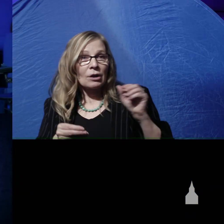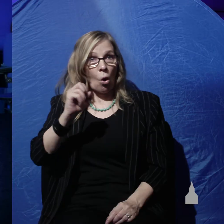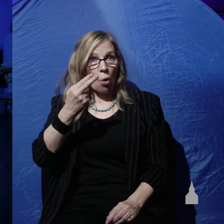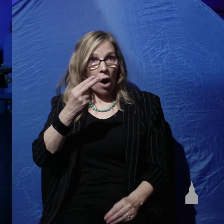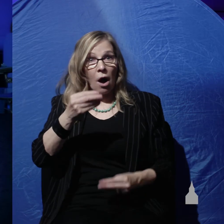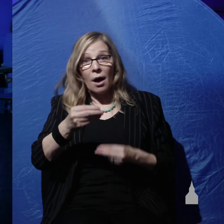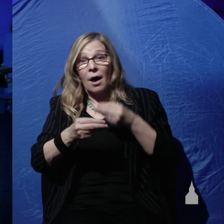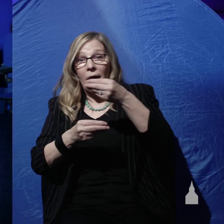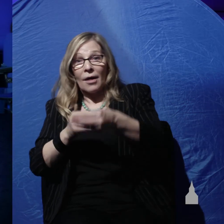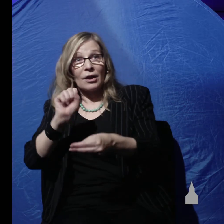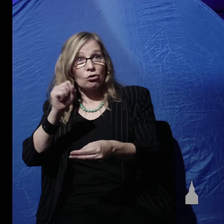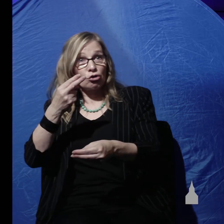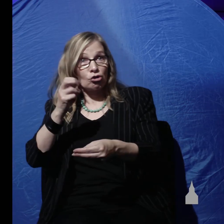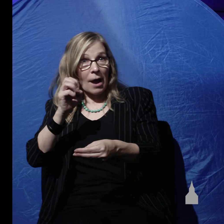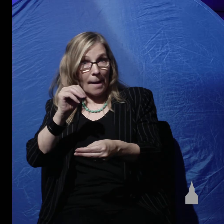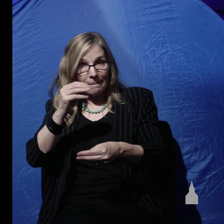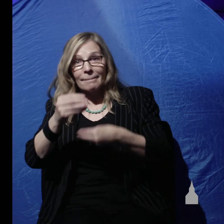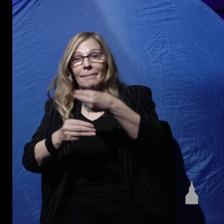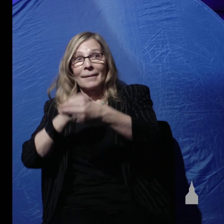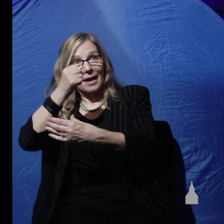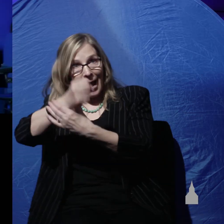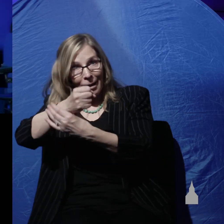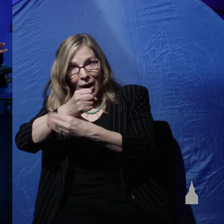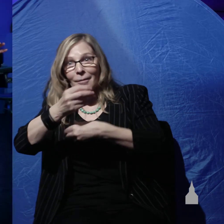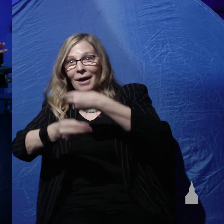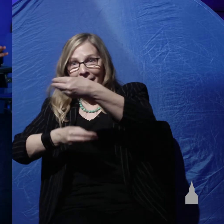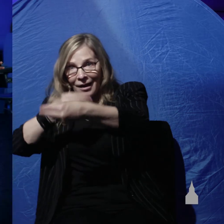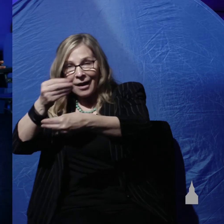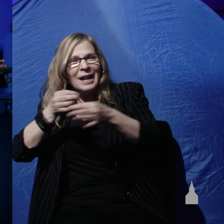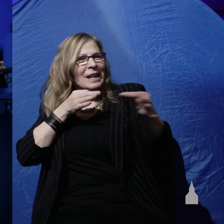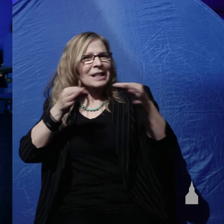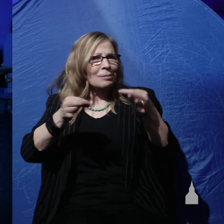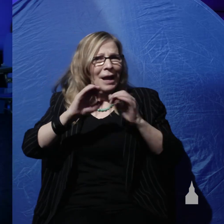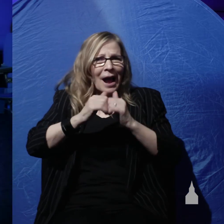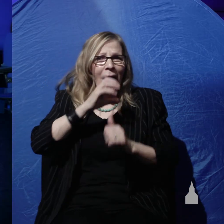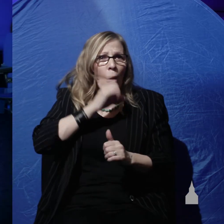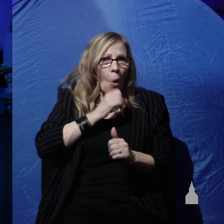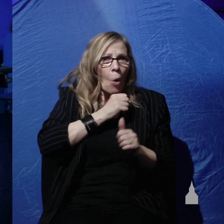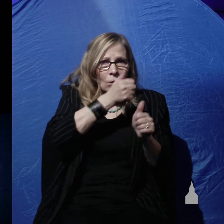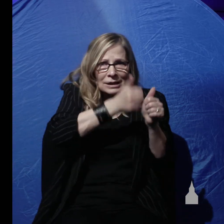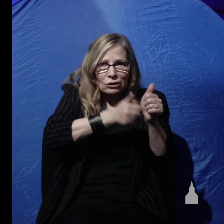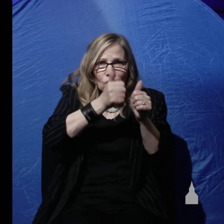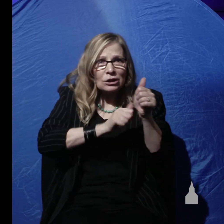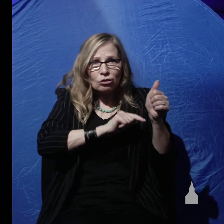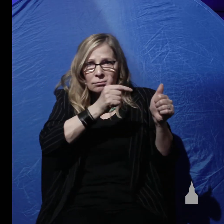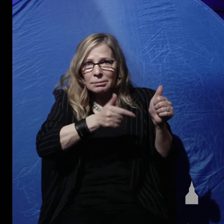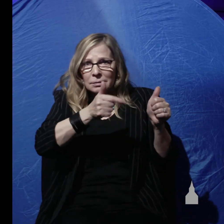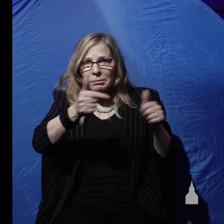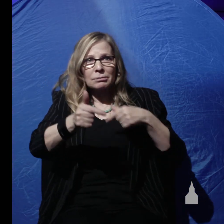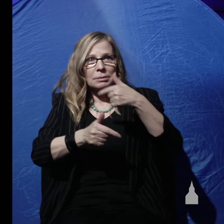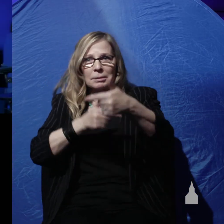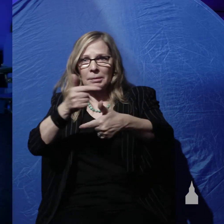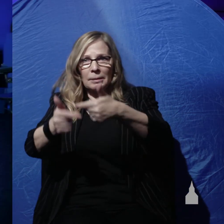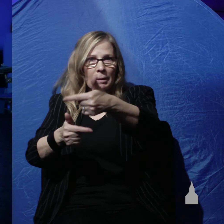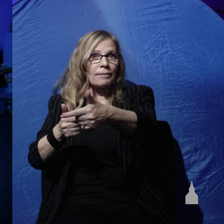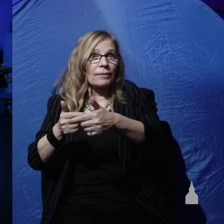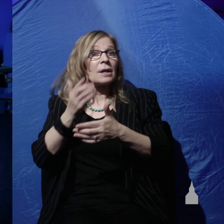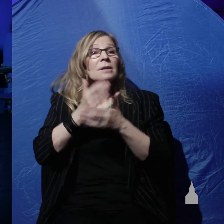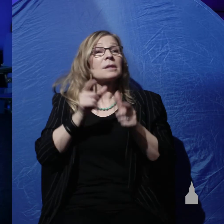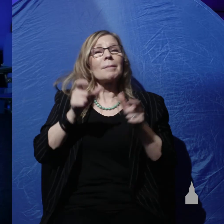to Abraham and it tells us how old each patriarch was when the next man was born and some people say well there